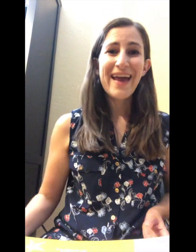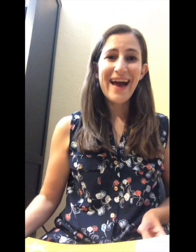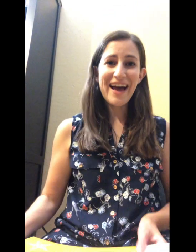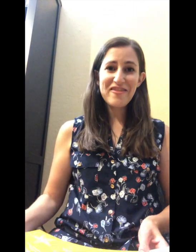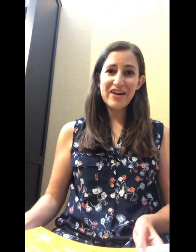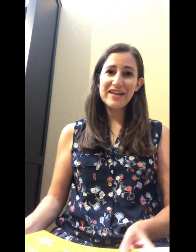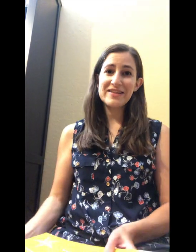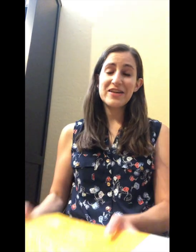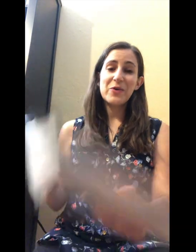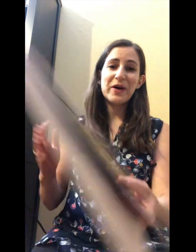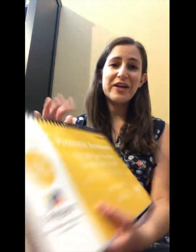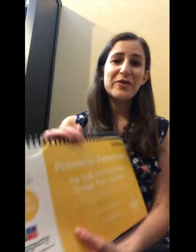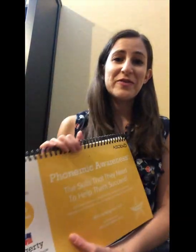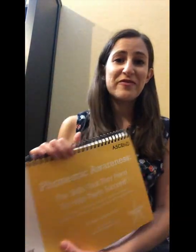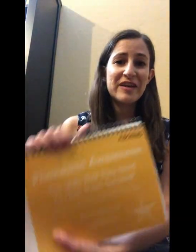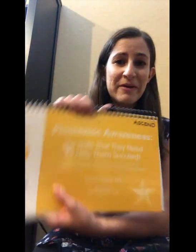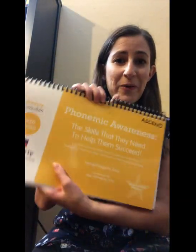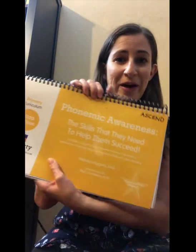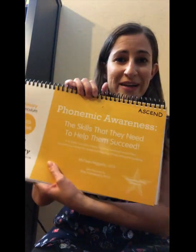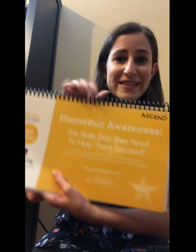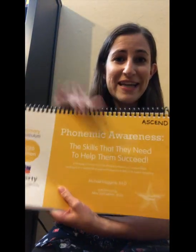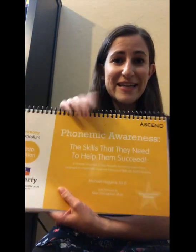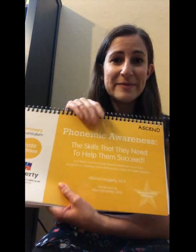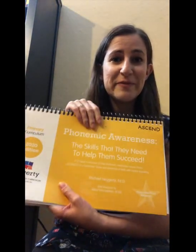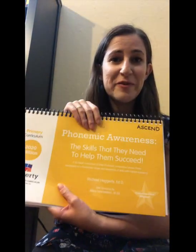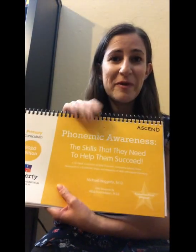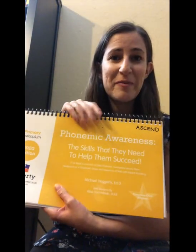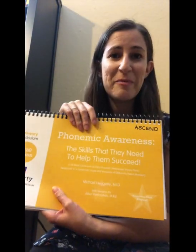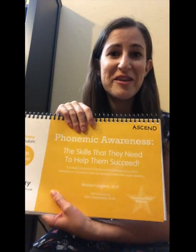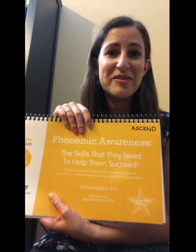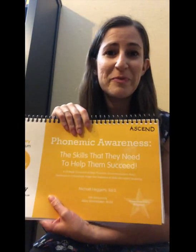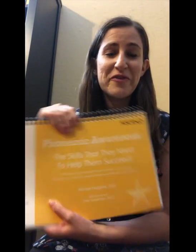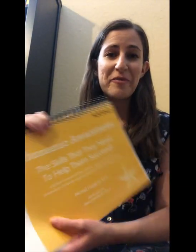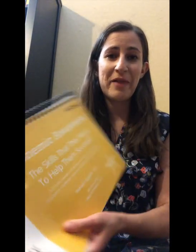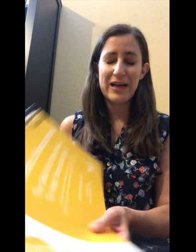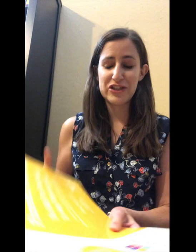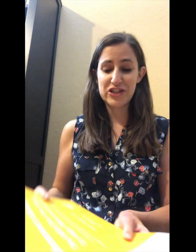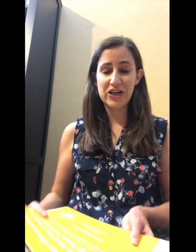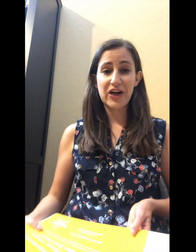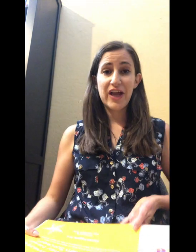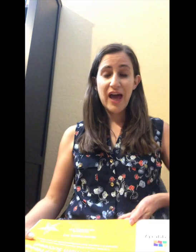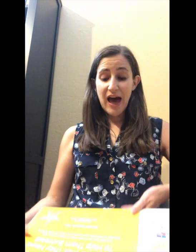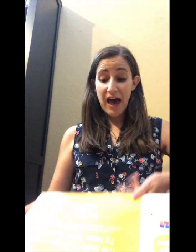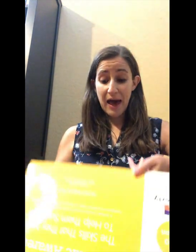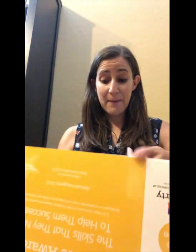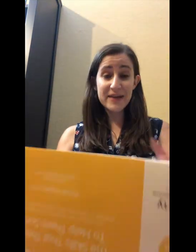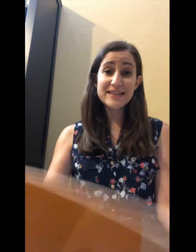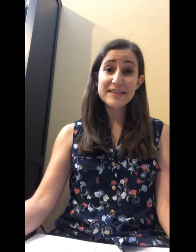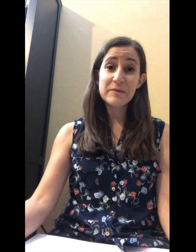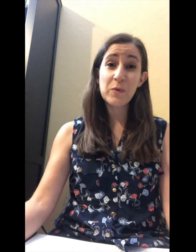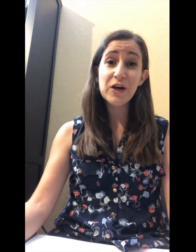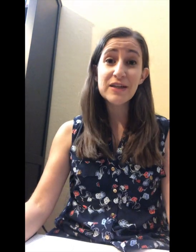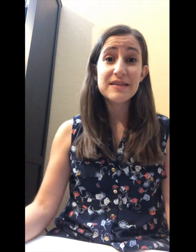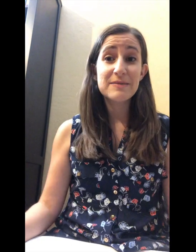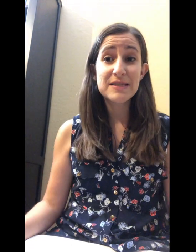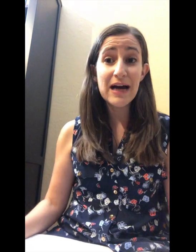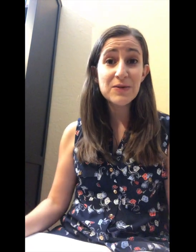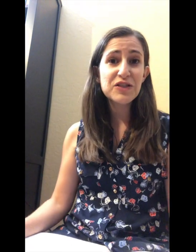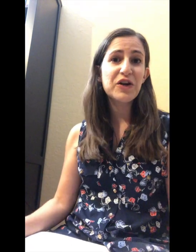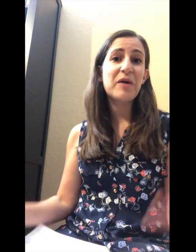Hi friends! We're going to do some phonemic awareness today. Some of you may remember this book from last year. I'm going to say some words and some sounds. You're going to